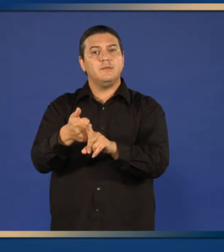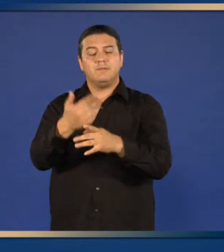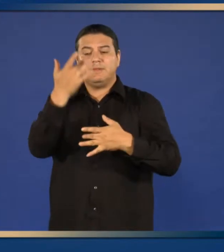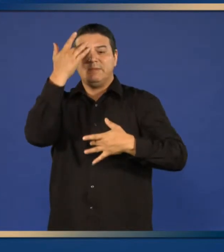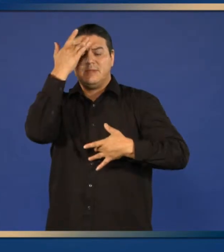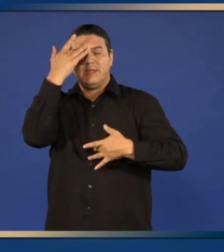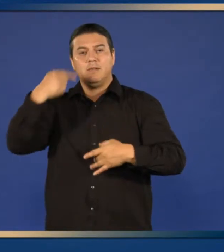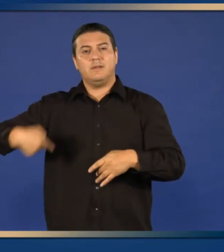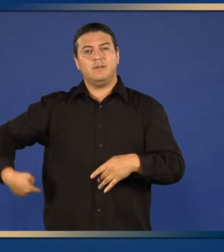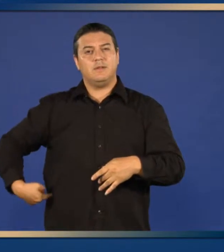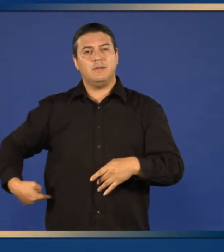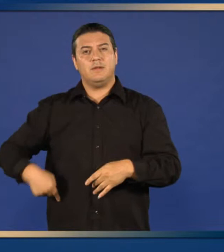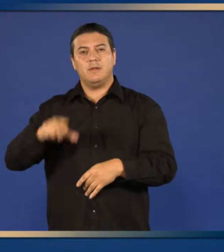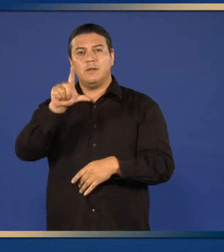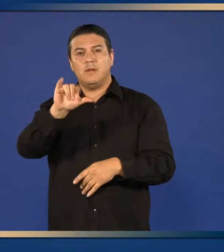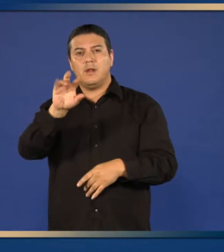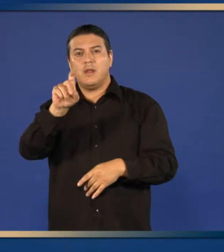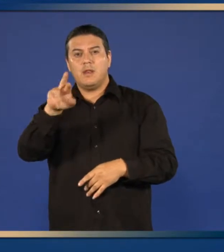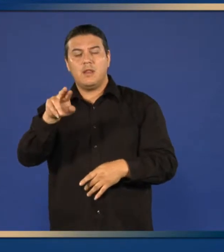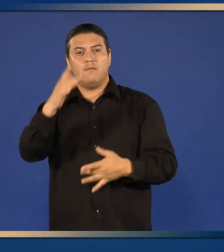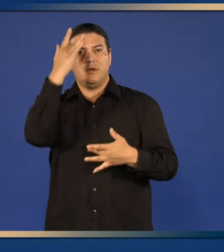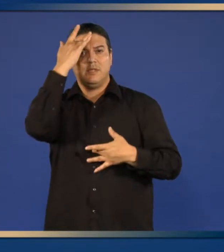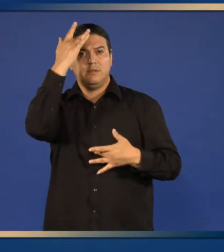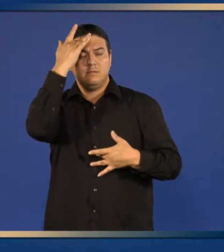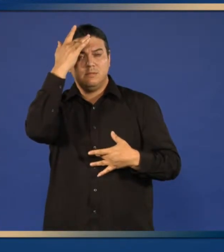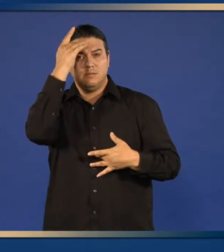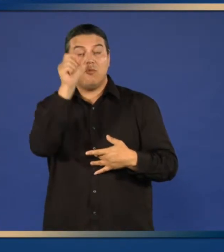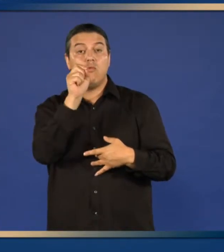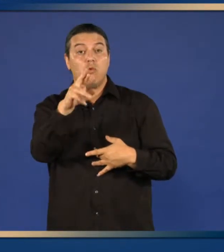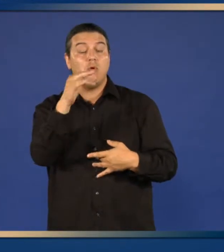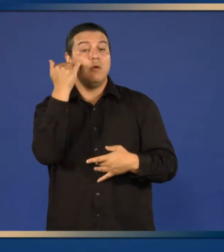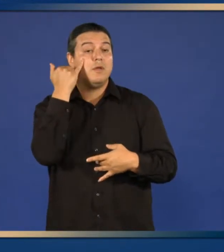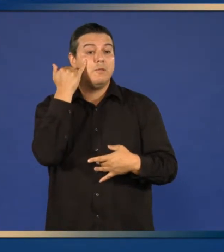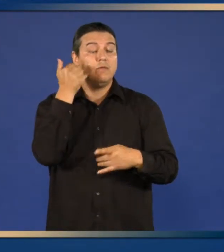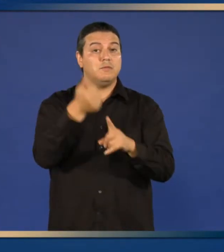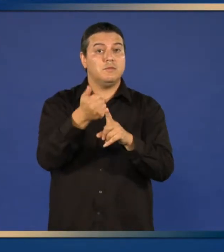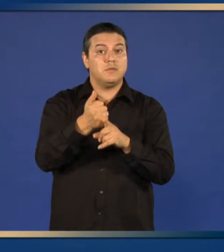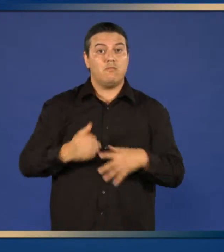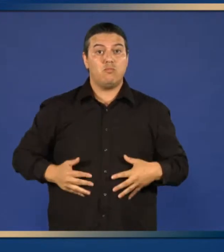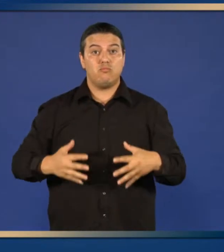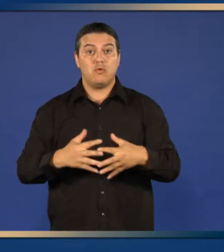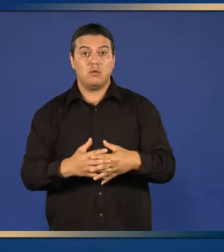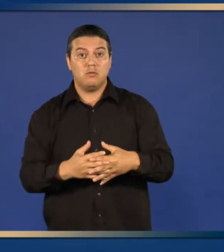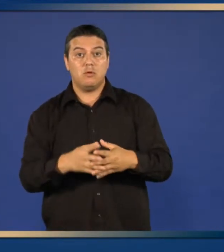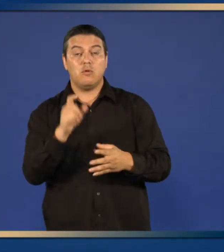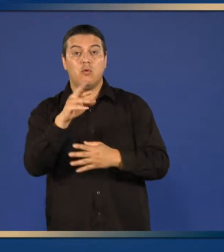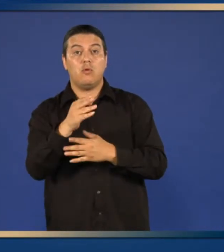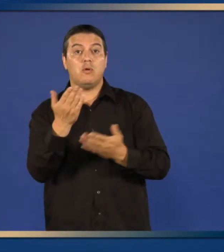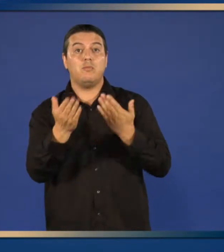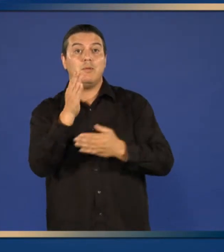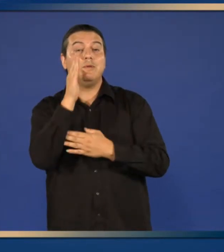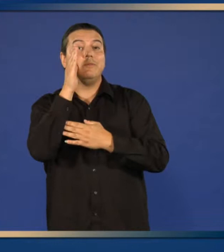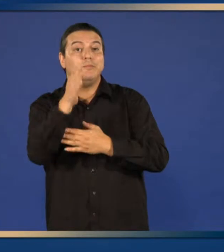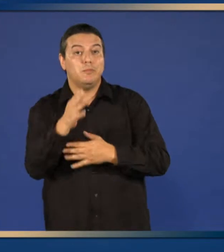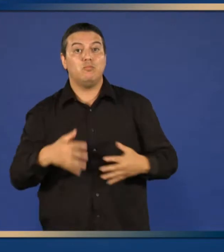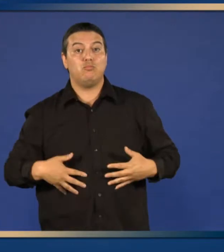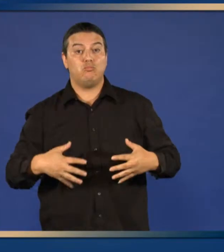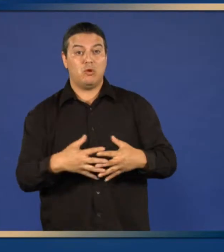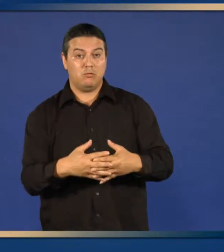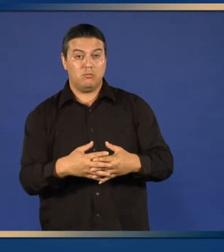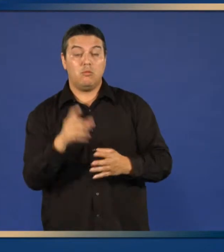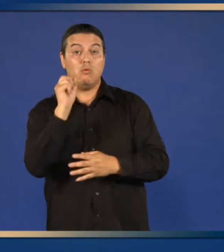If you have liver disease or if you are or might be pregnant or if you are